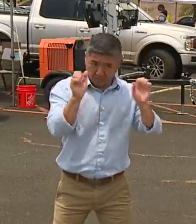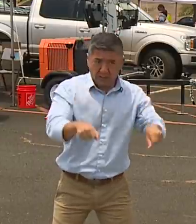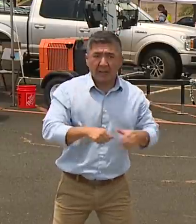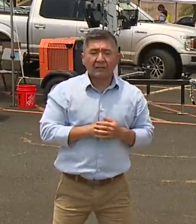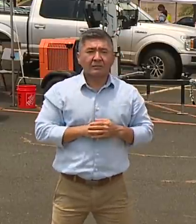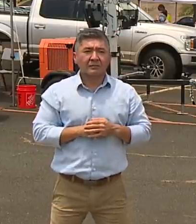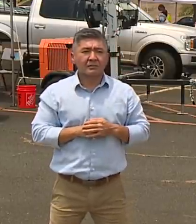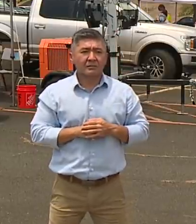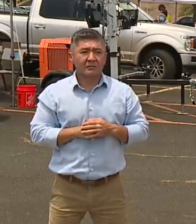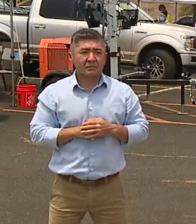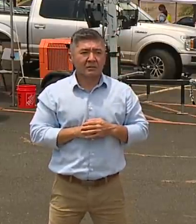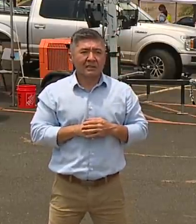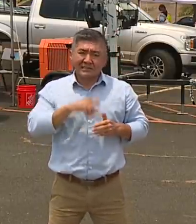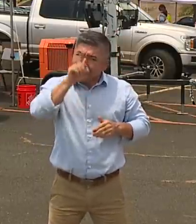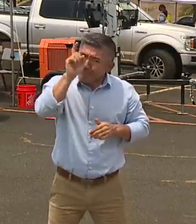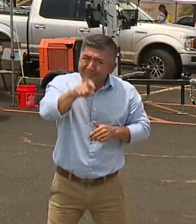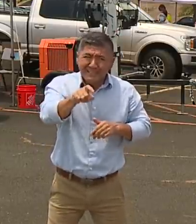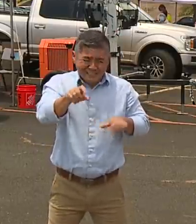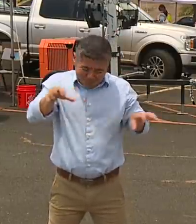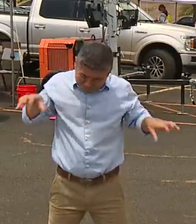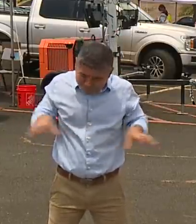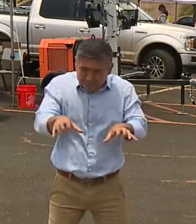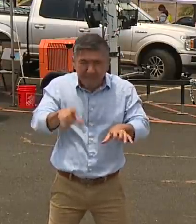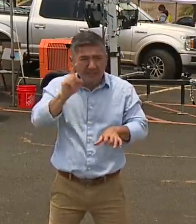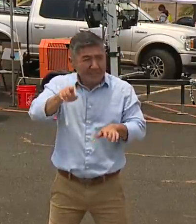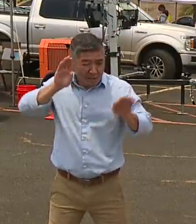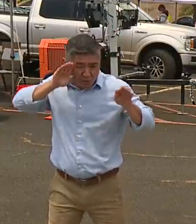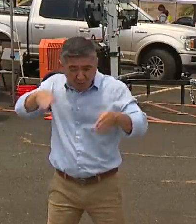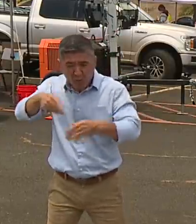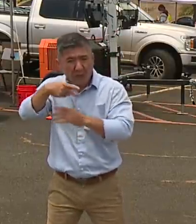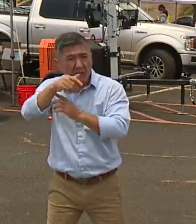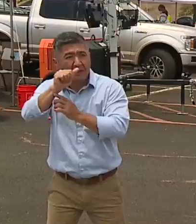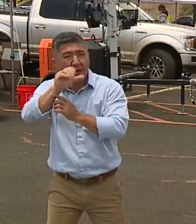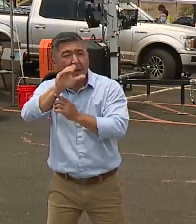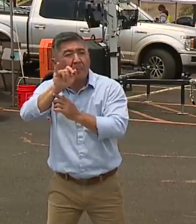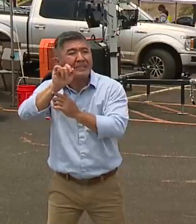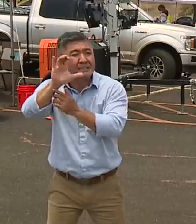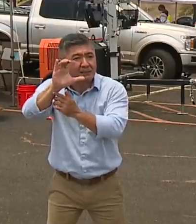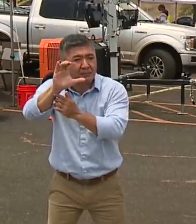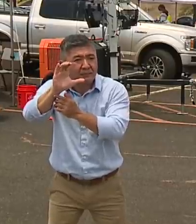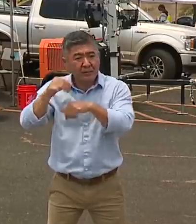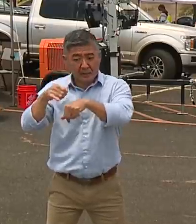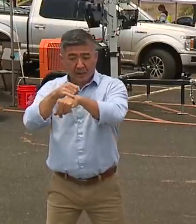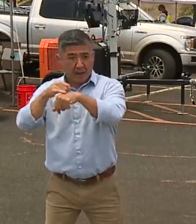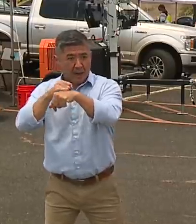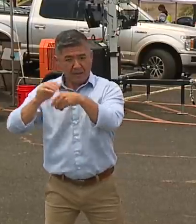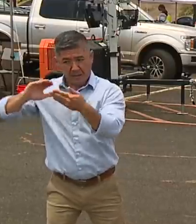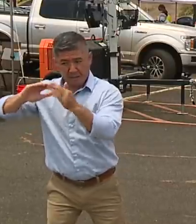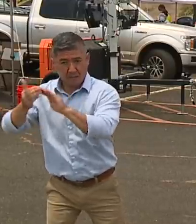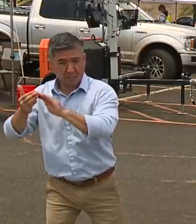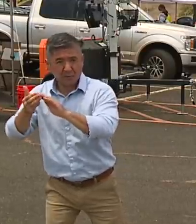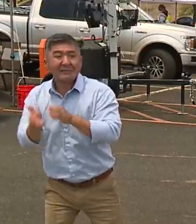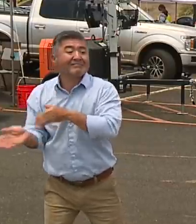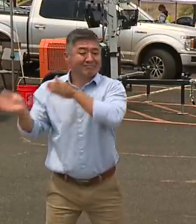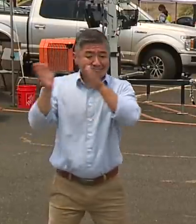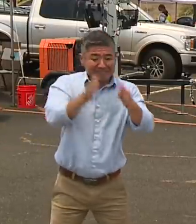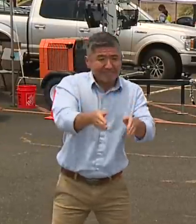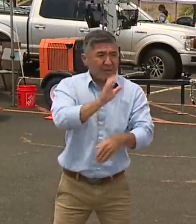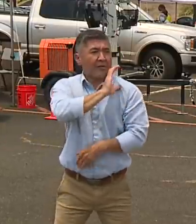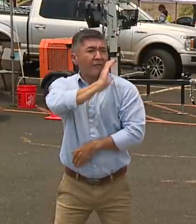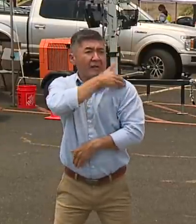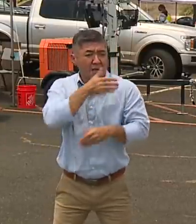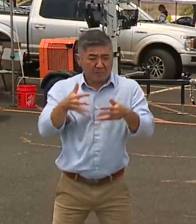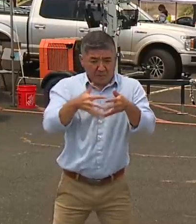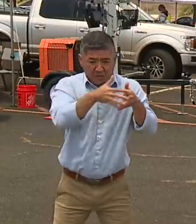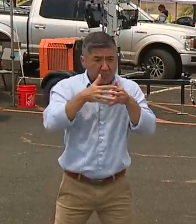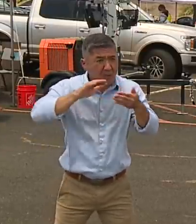and we need to particularly focus in the Pacific Islander community and in the and in the Filipino American community in